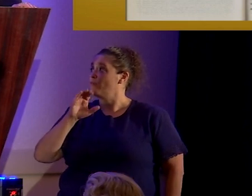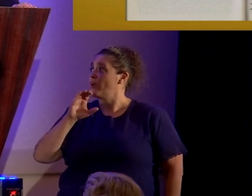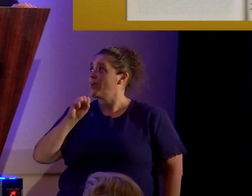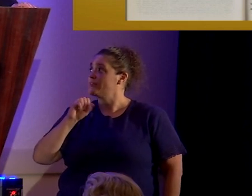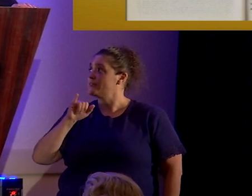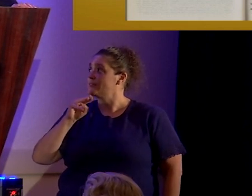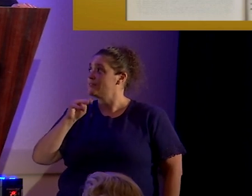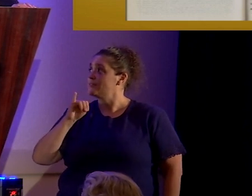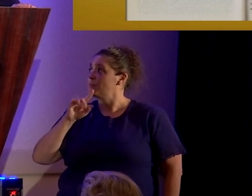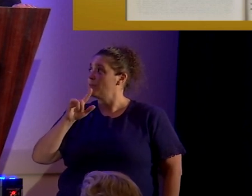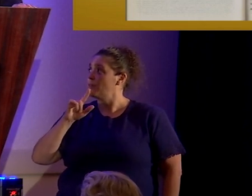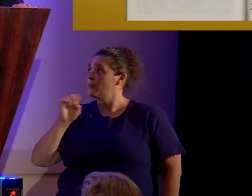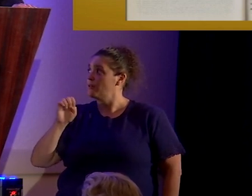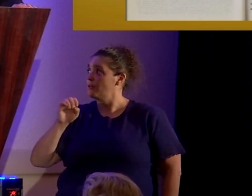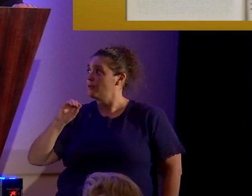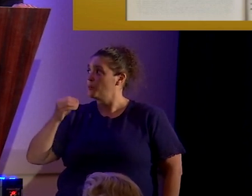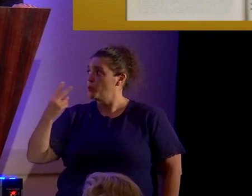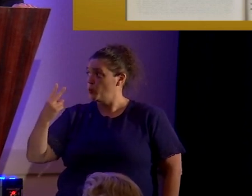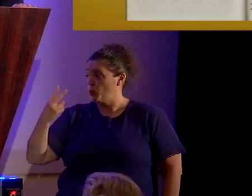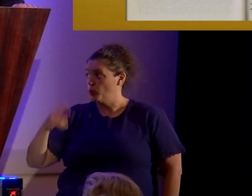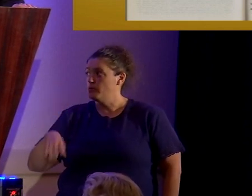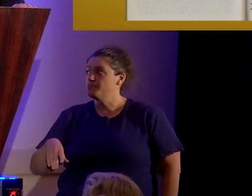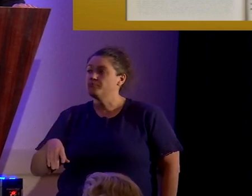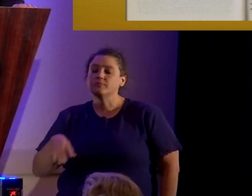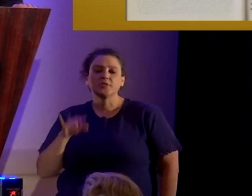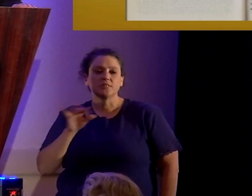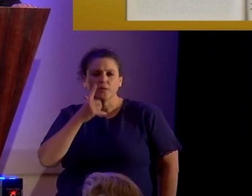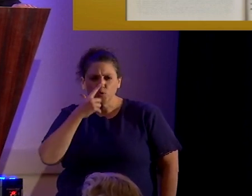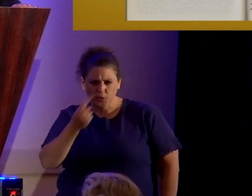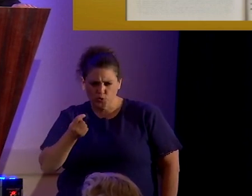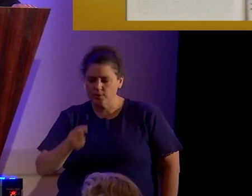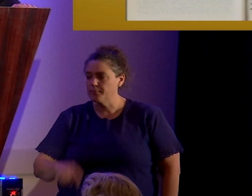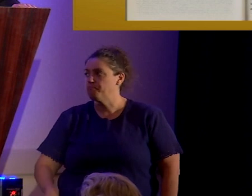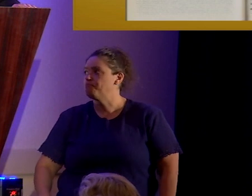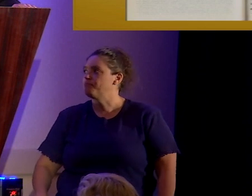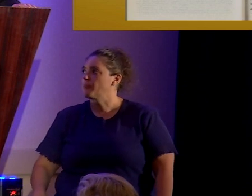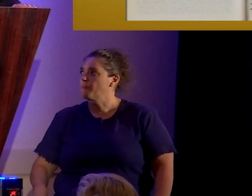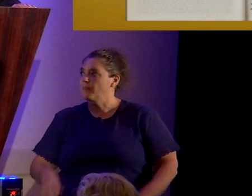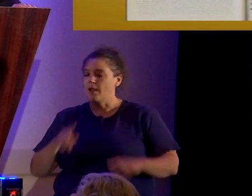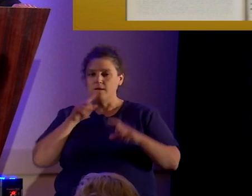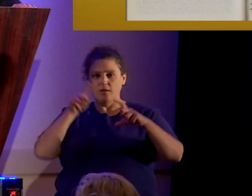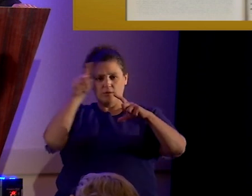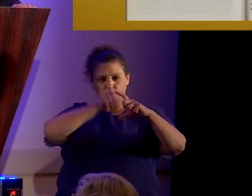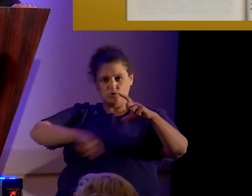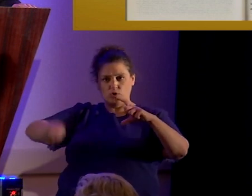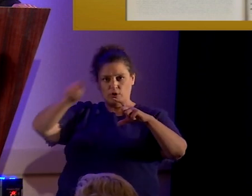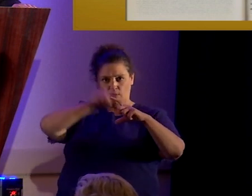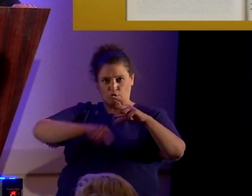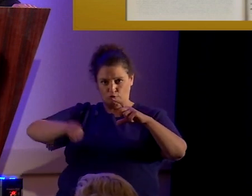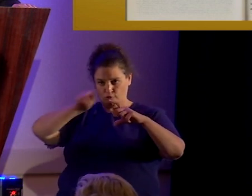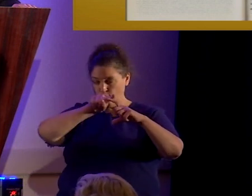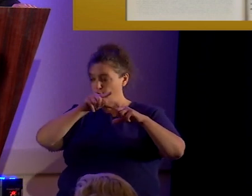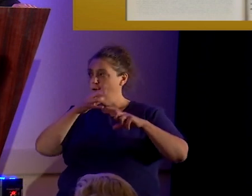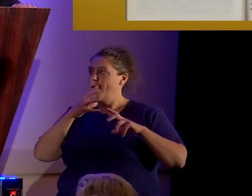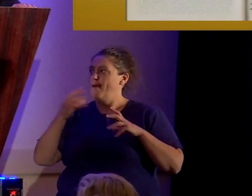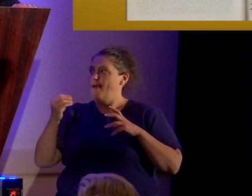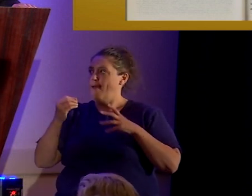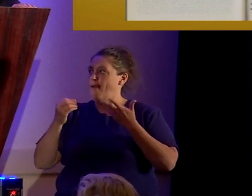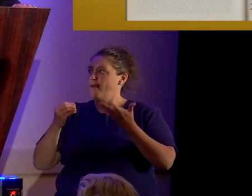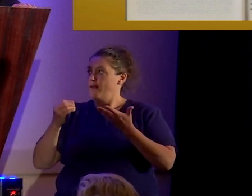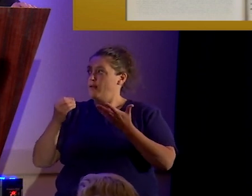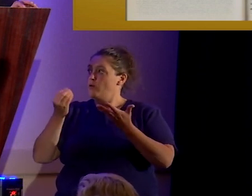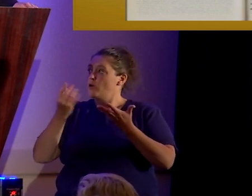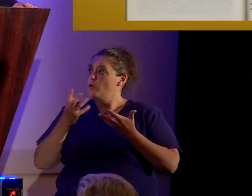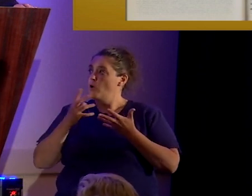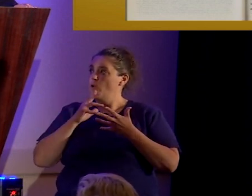Facsimile two is also pretty interesting. Uh, it's circular. And, uh, we are told that